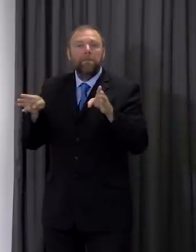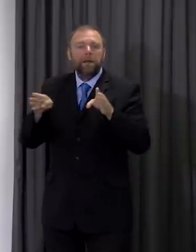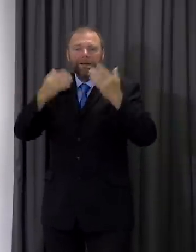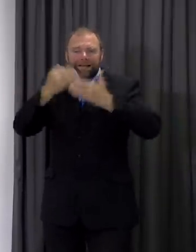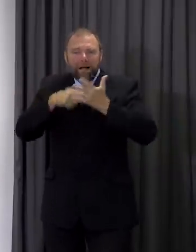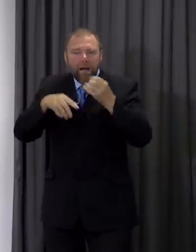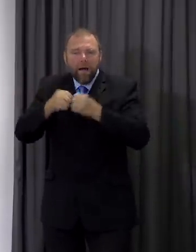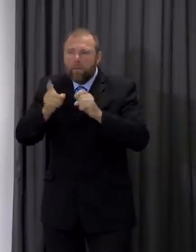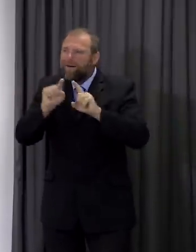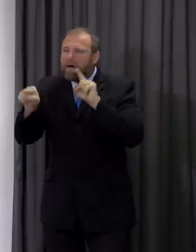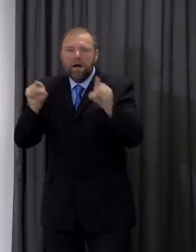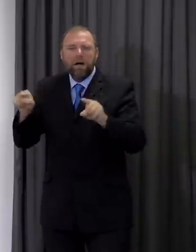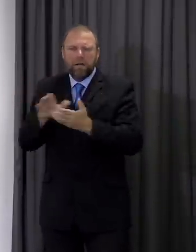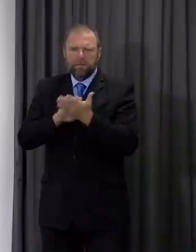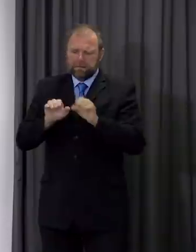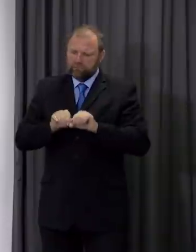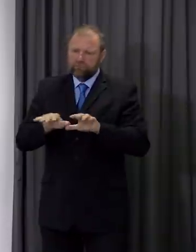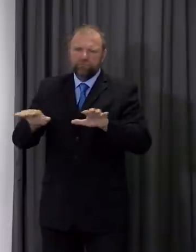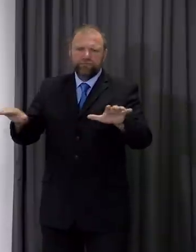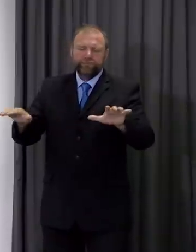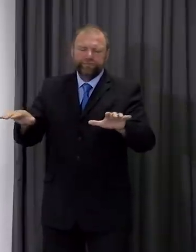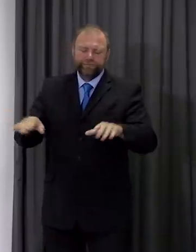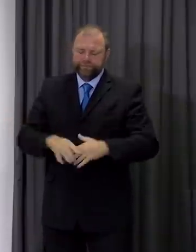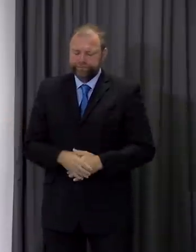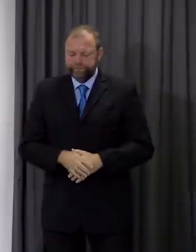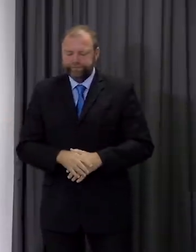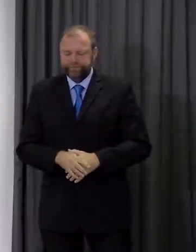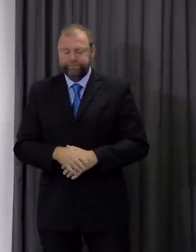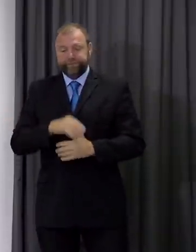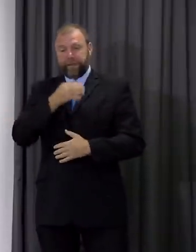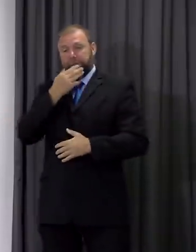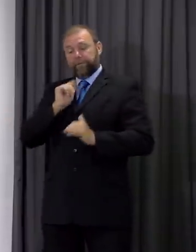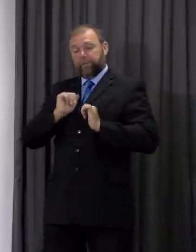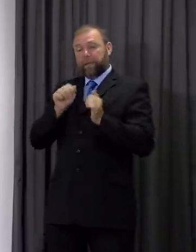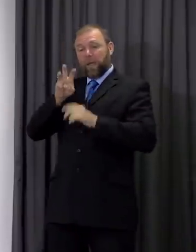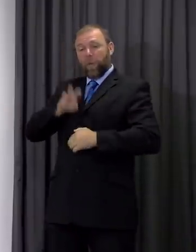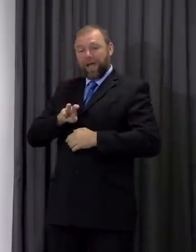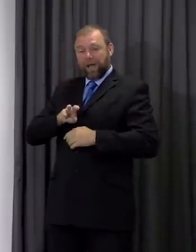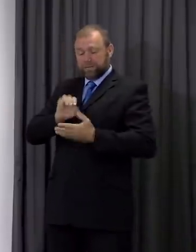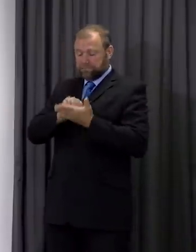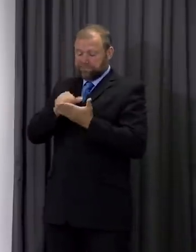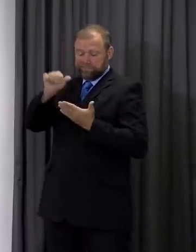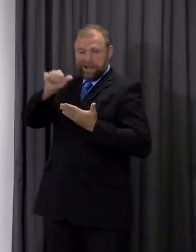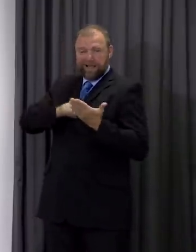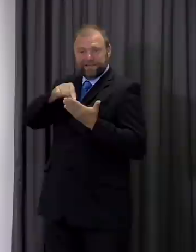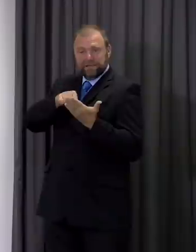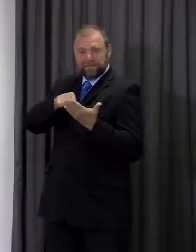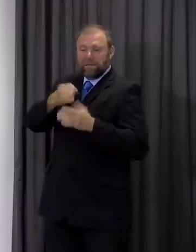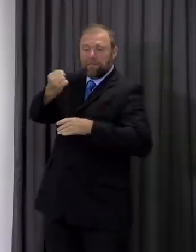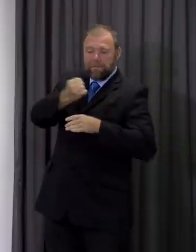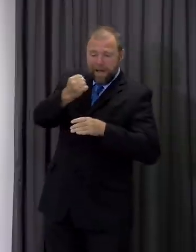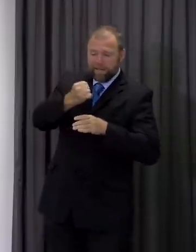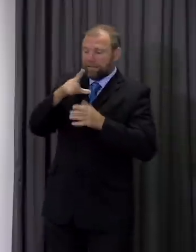Public Health Wells yesterday asked people who had visited a list of bars and pubs in the city to be aware of the symptoms